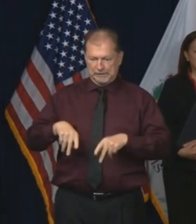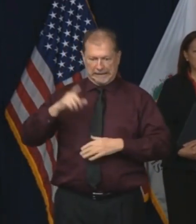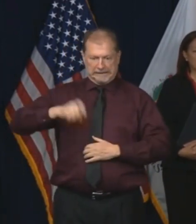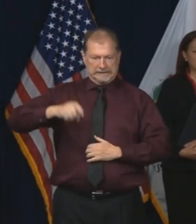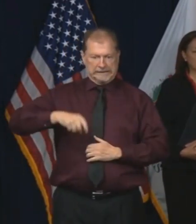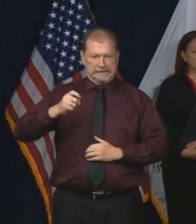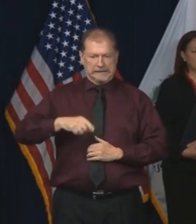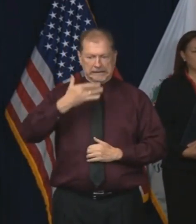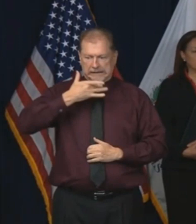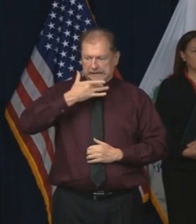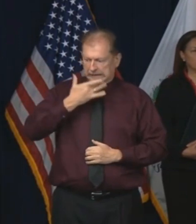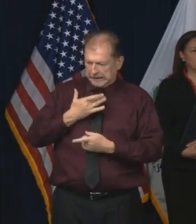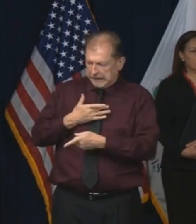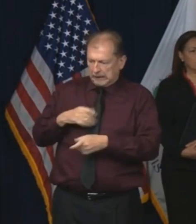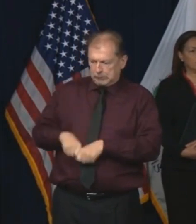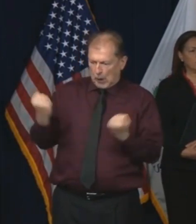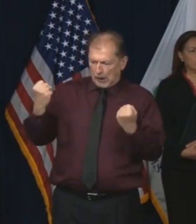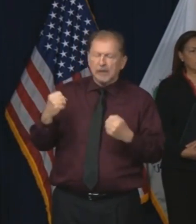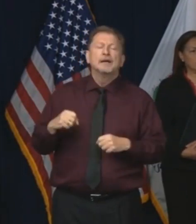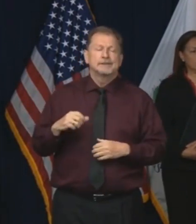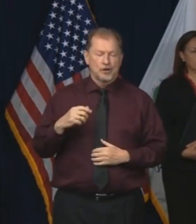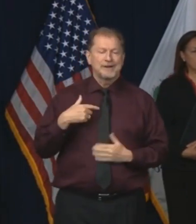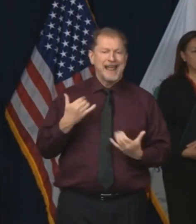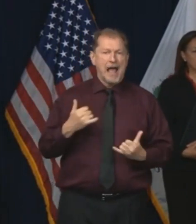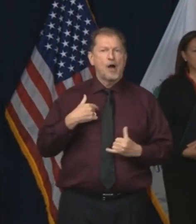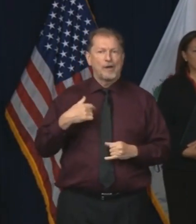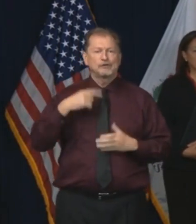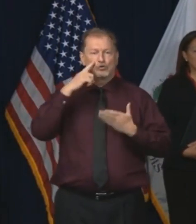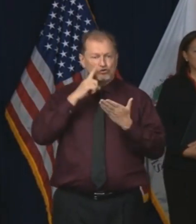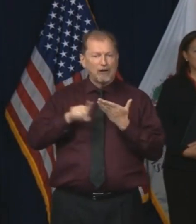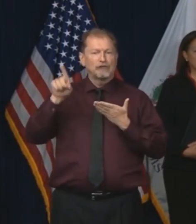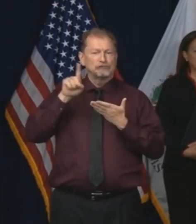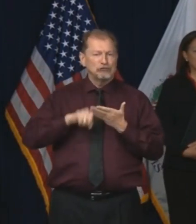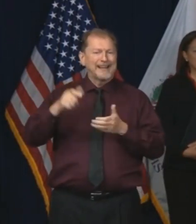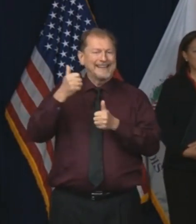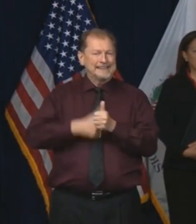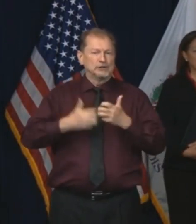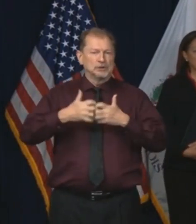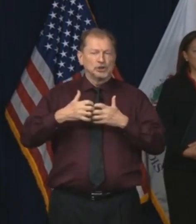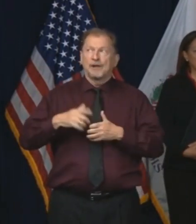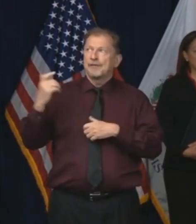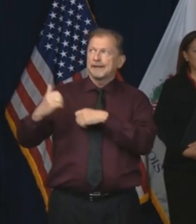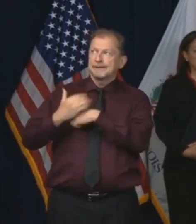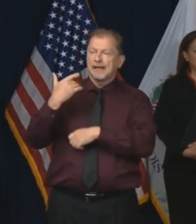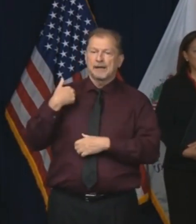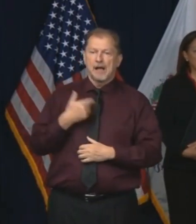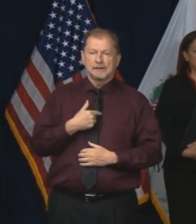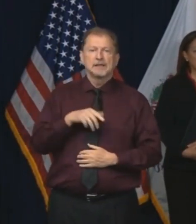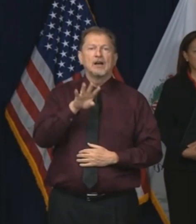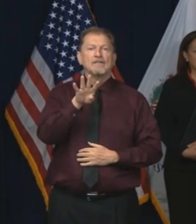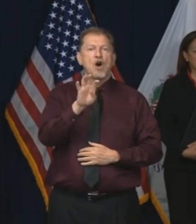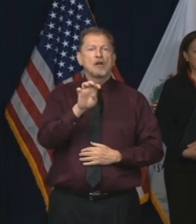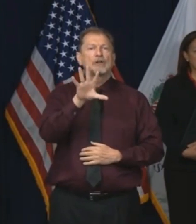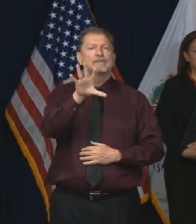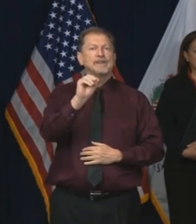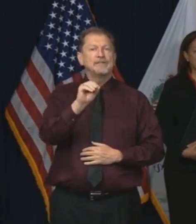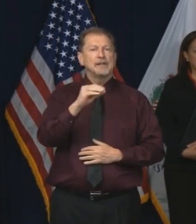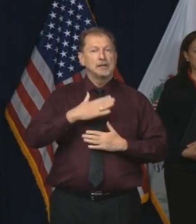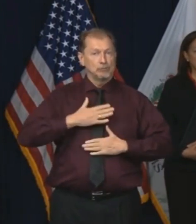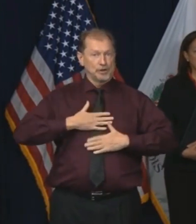at that moment and then finding out that it doesn't work? So we now are going through every single ventilator. We received, I believe, a total of 450